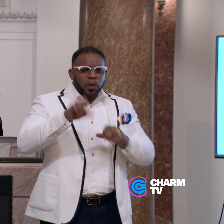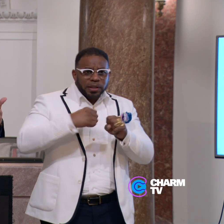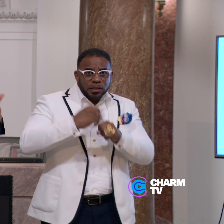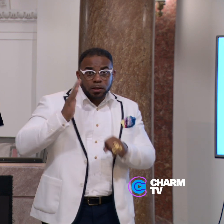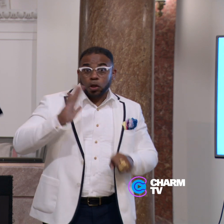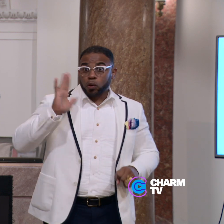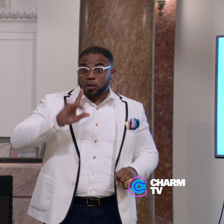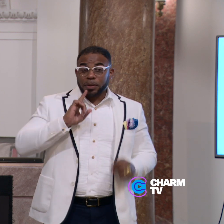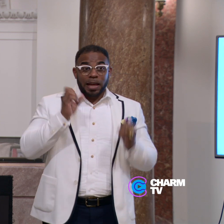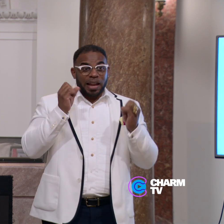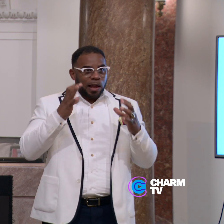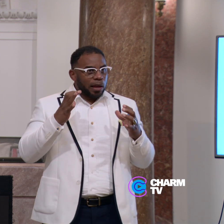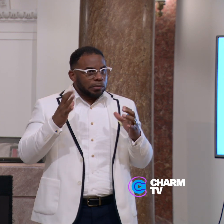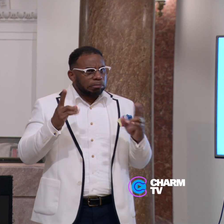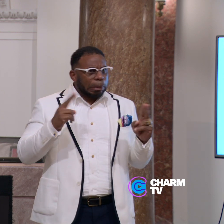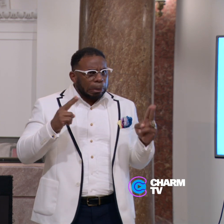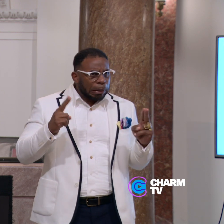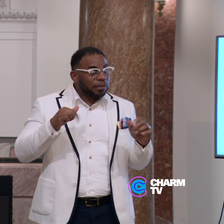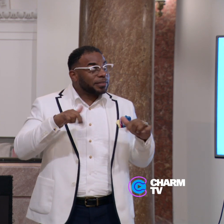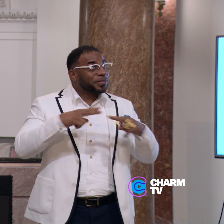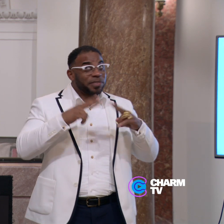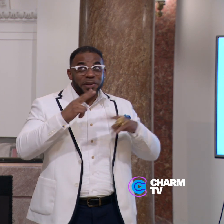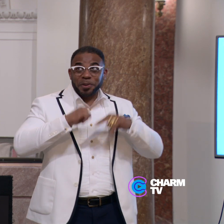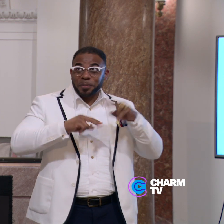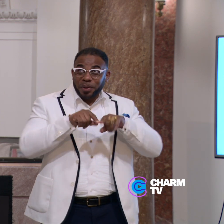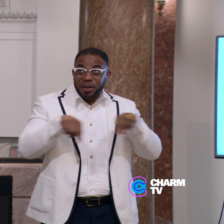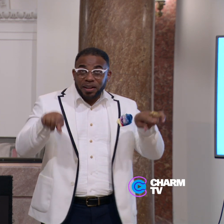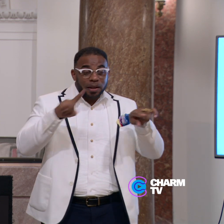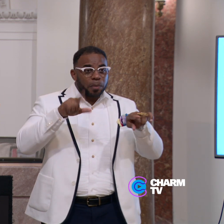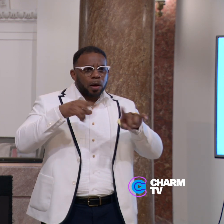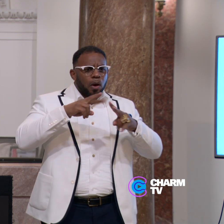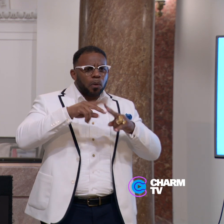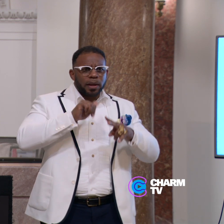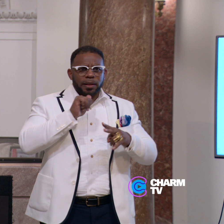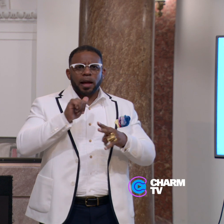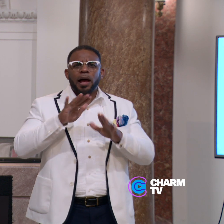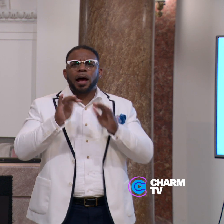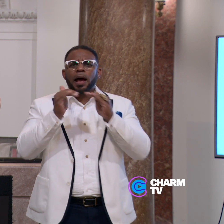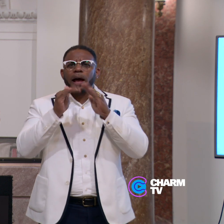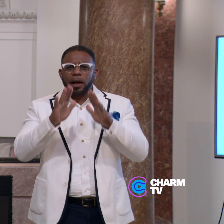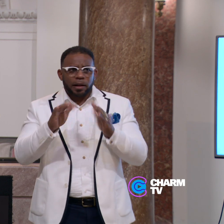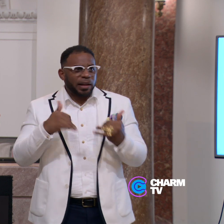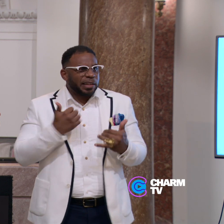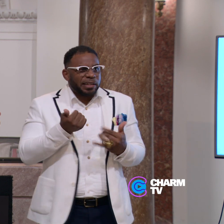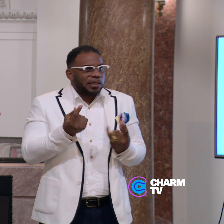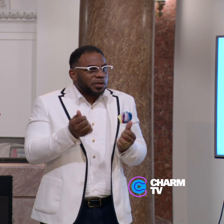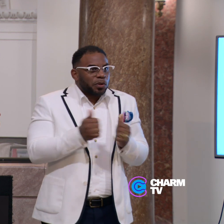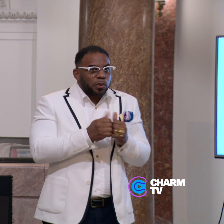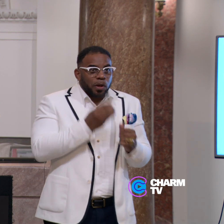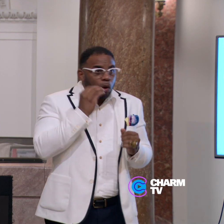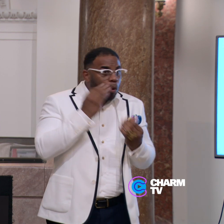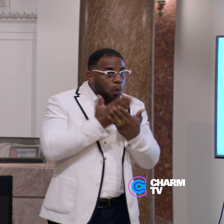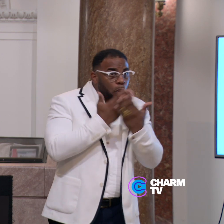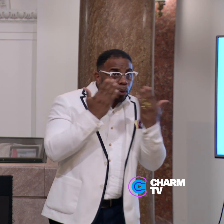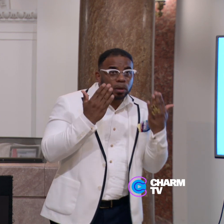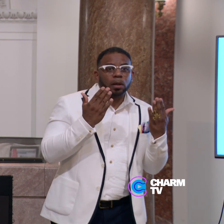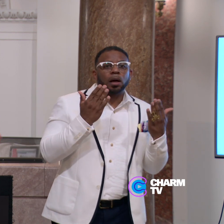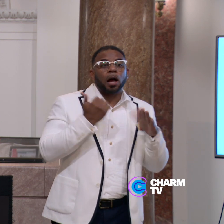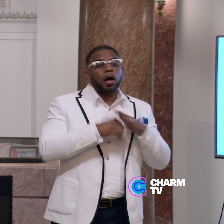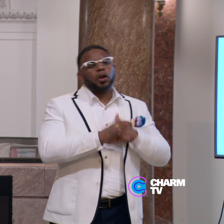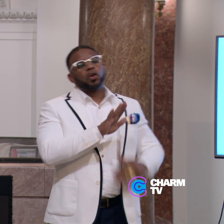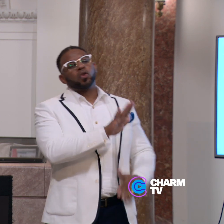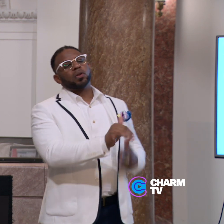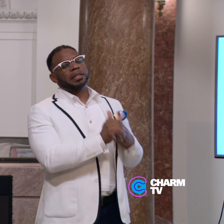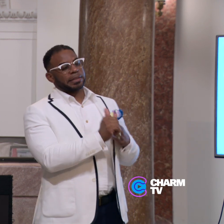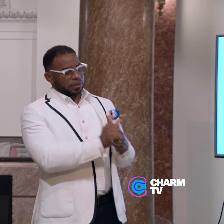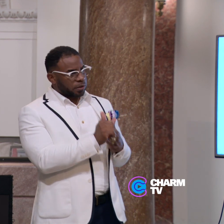there used to be a lot of arguments in this very building about whether or not housing had anything to do with homelessness. Under your